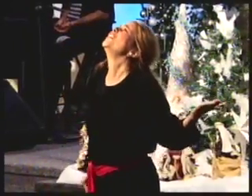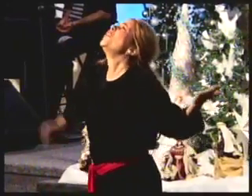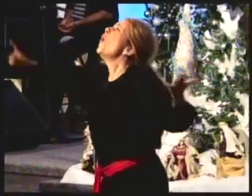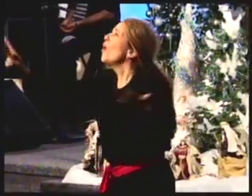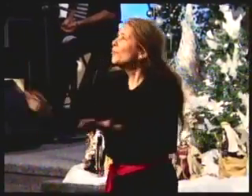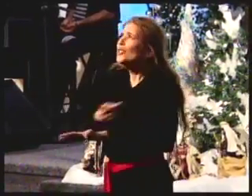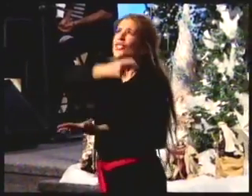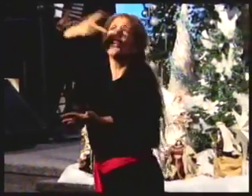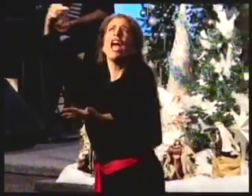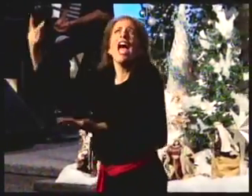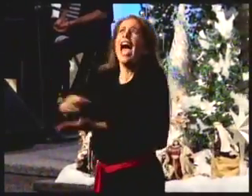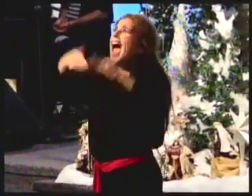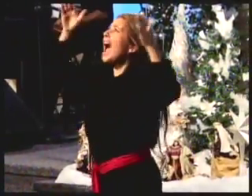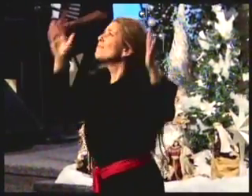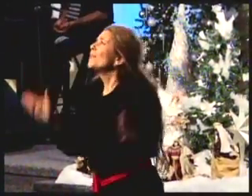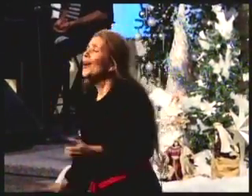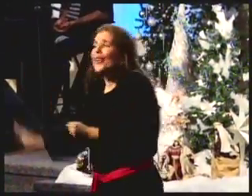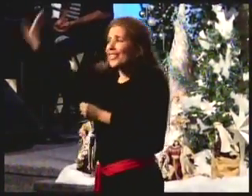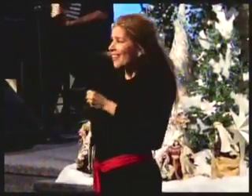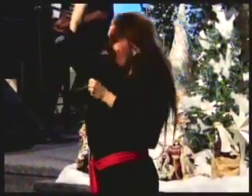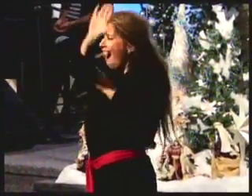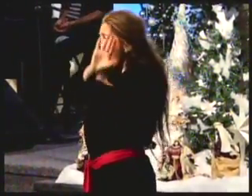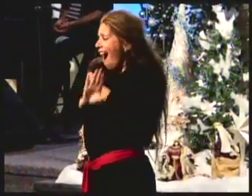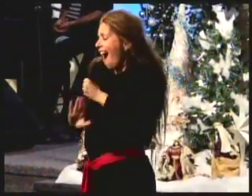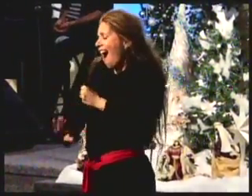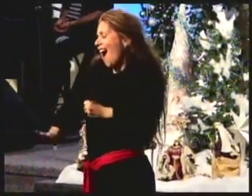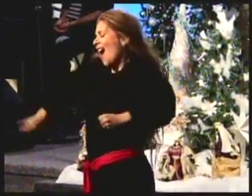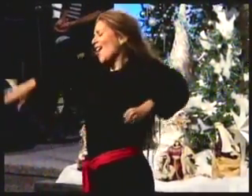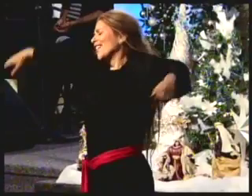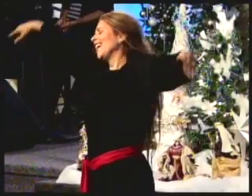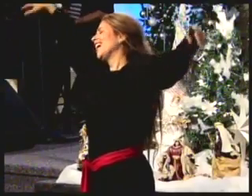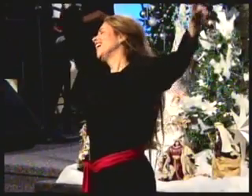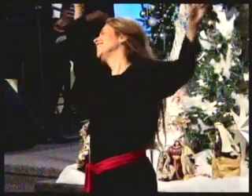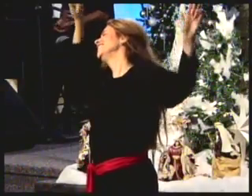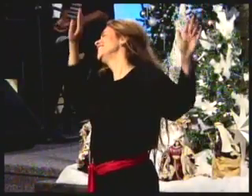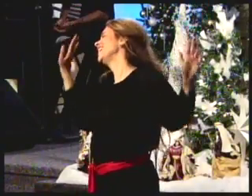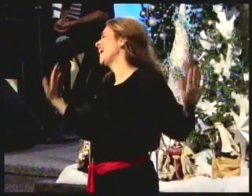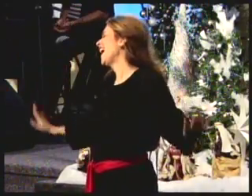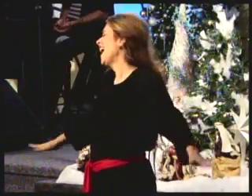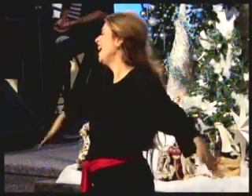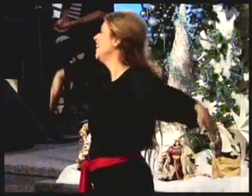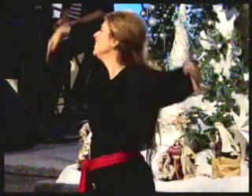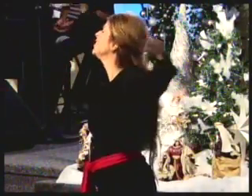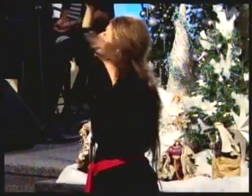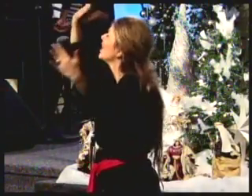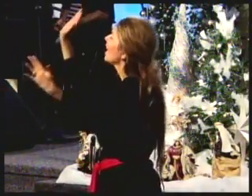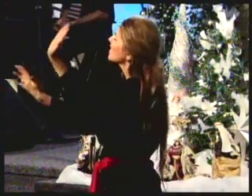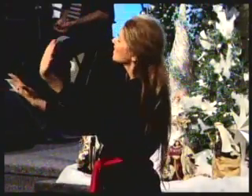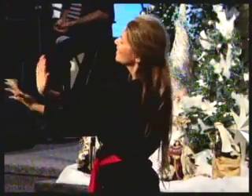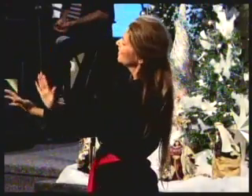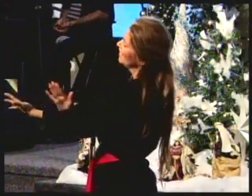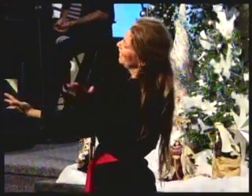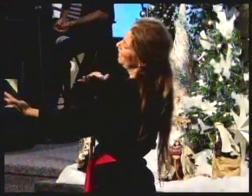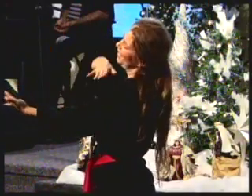Whom shepherds guard and angels sing